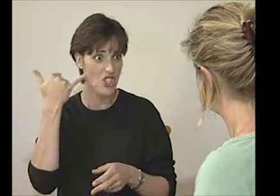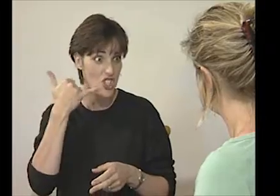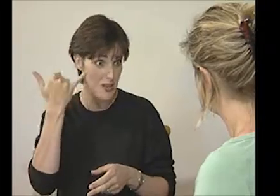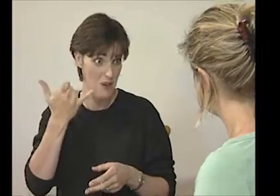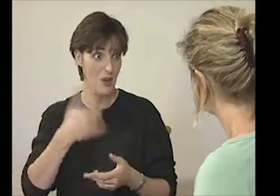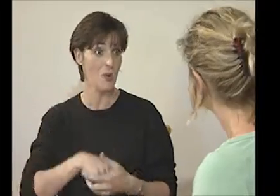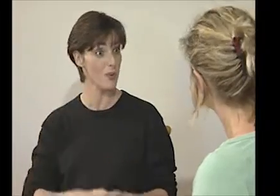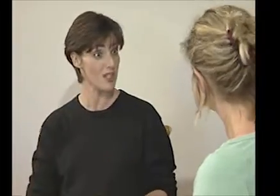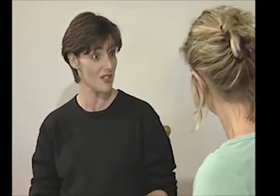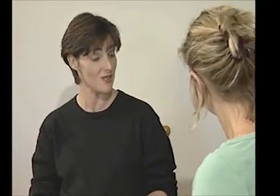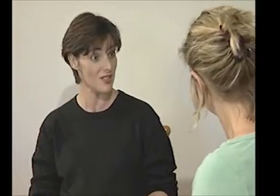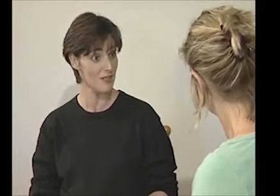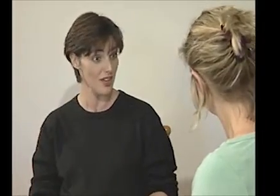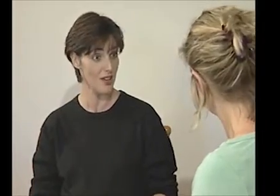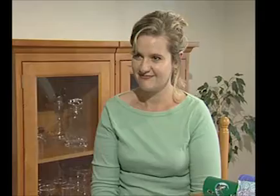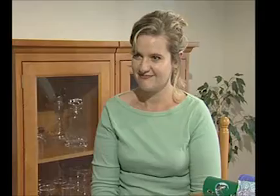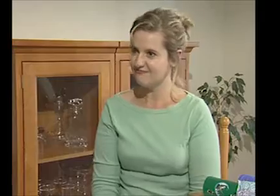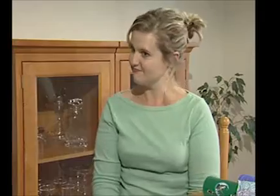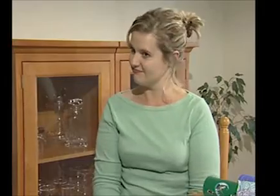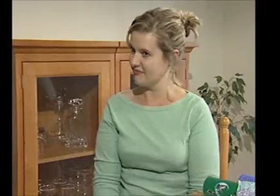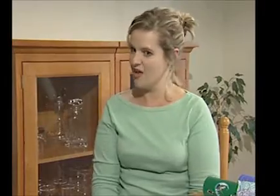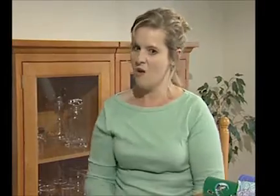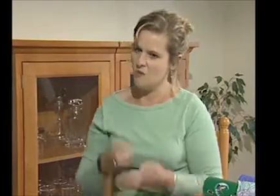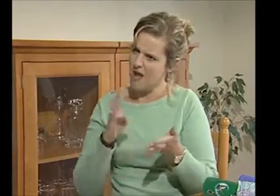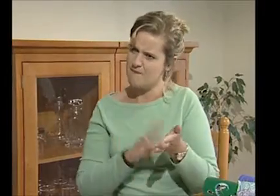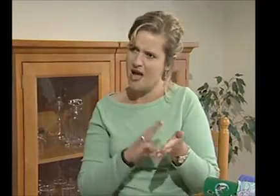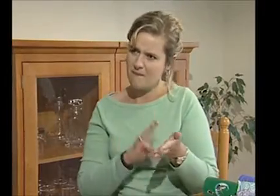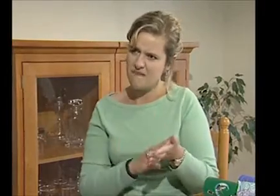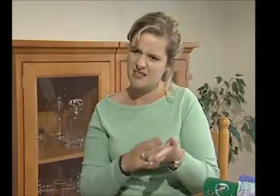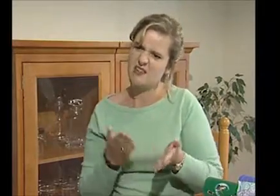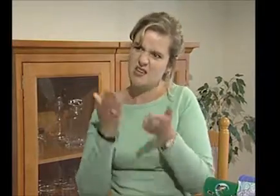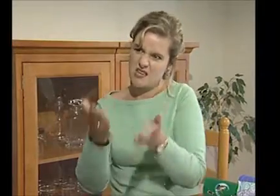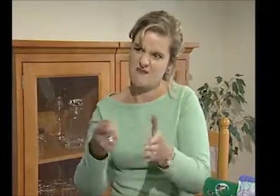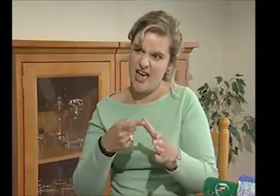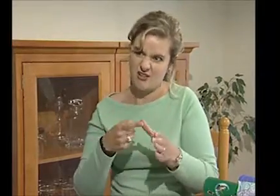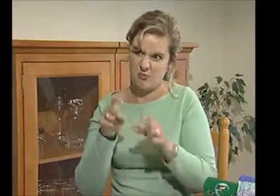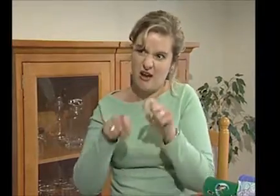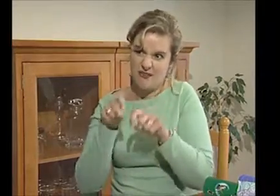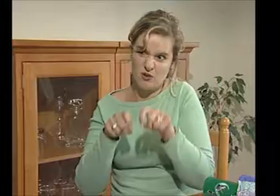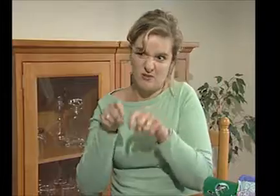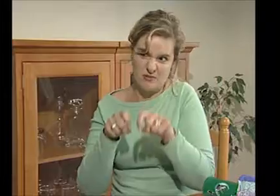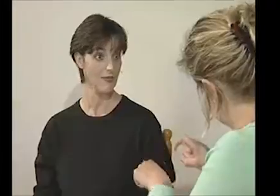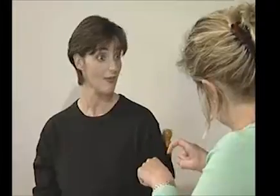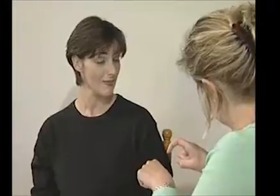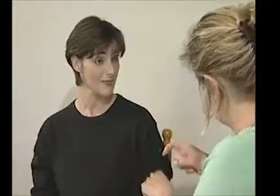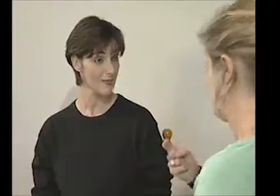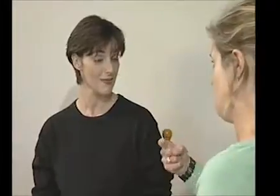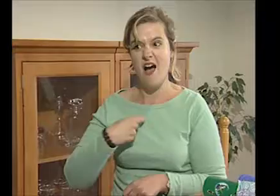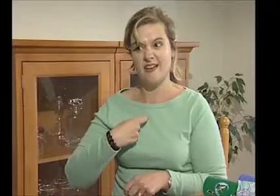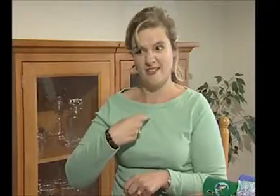sheep when we went to go and visit the farm. Well, my mum is going to give Ash a bike for Christmas so I can